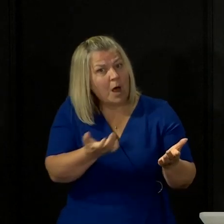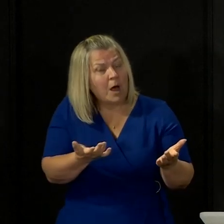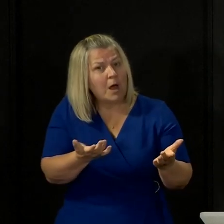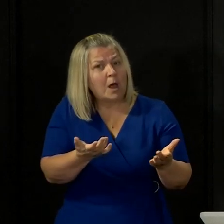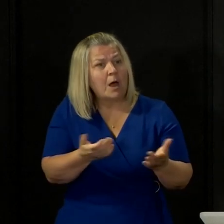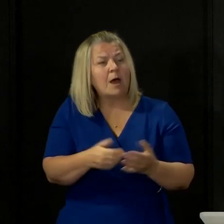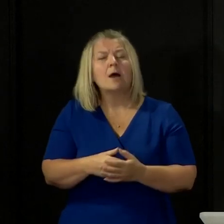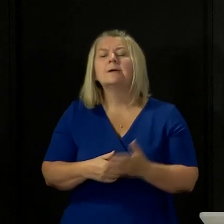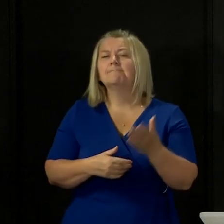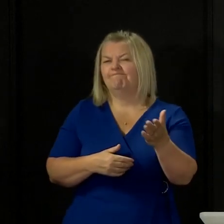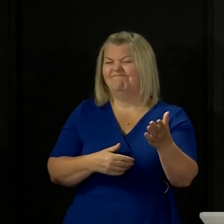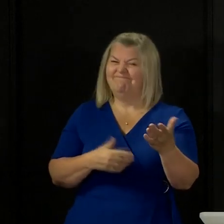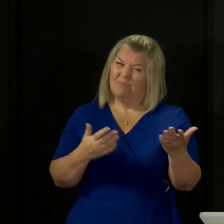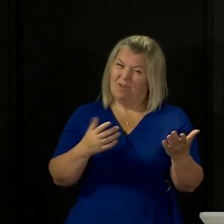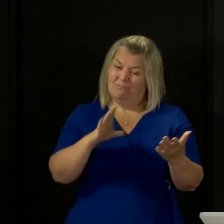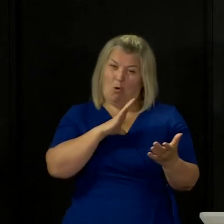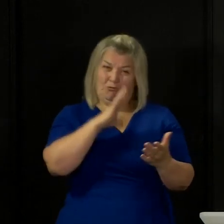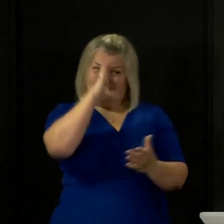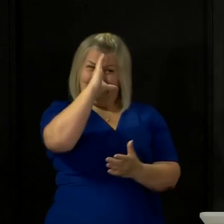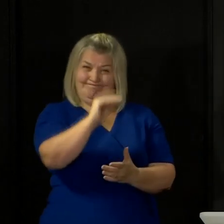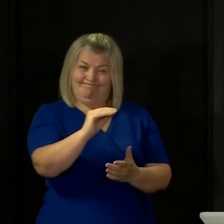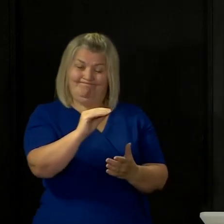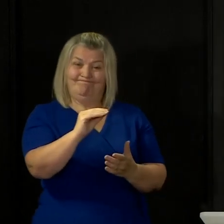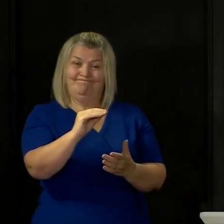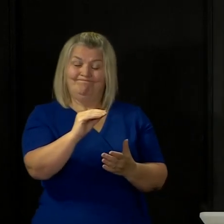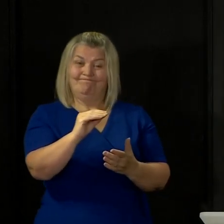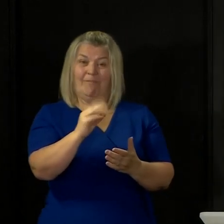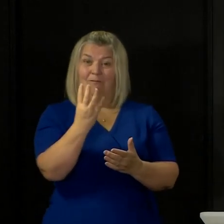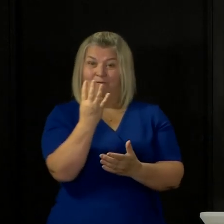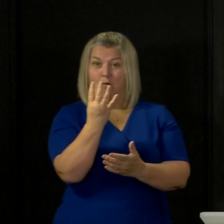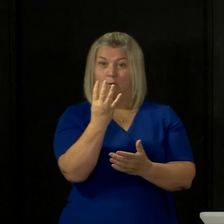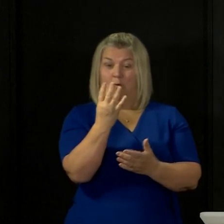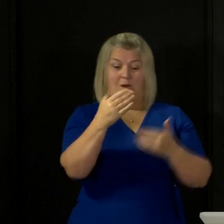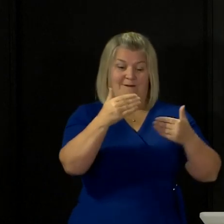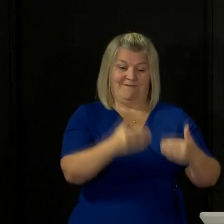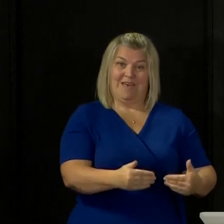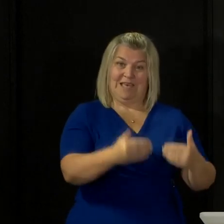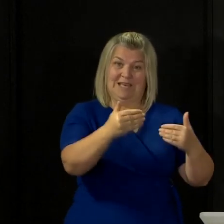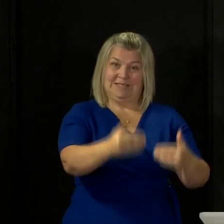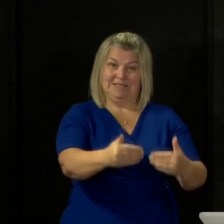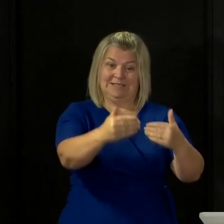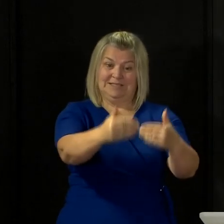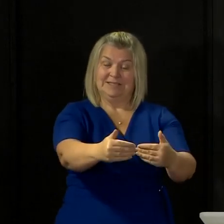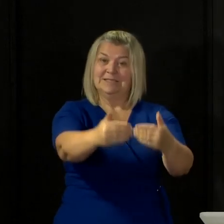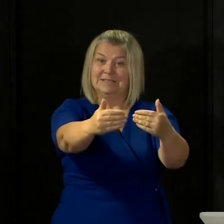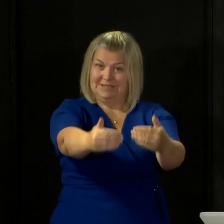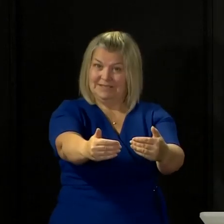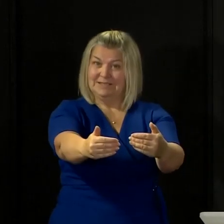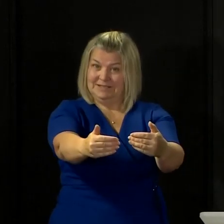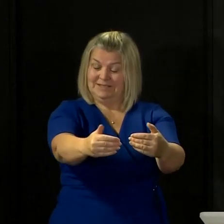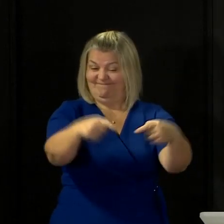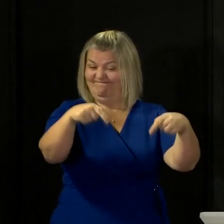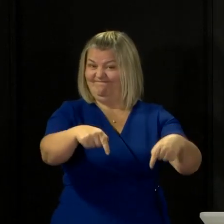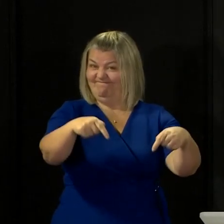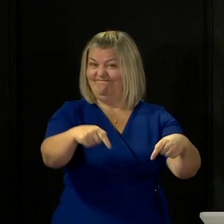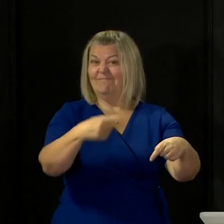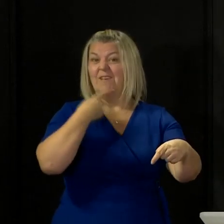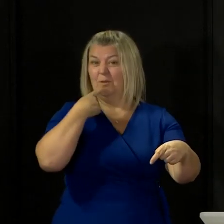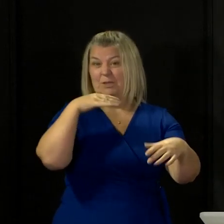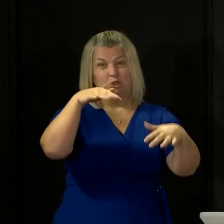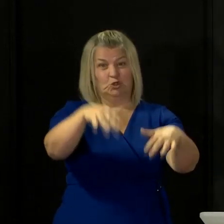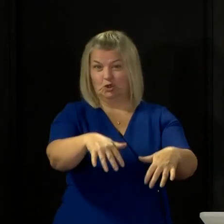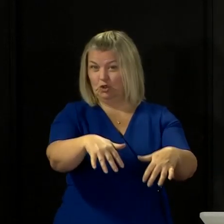set out the likely phasing in the route map, and that clarity, as far as it goes, is there for the retail sector to see.